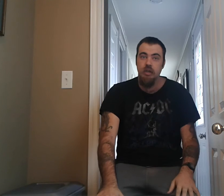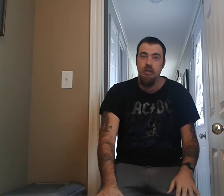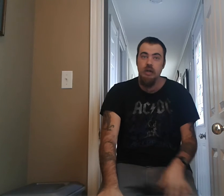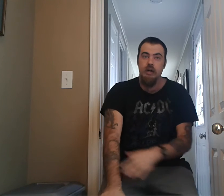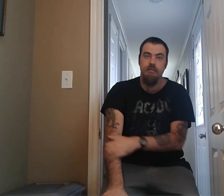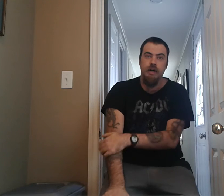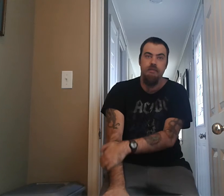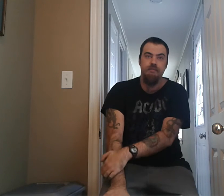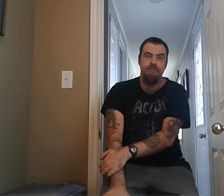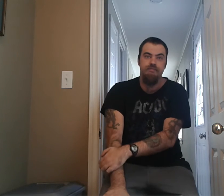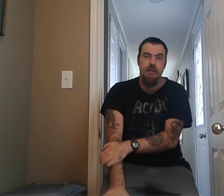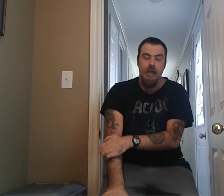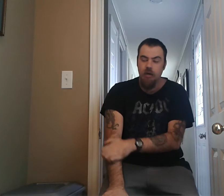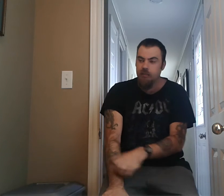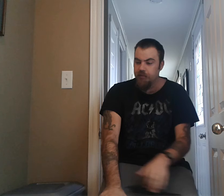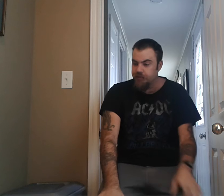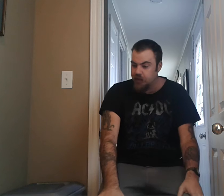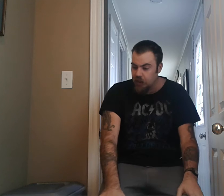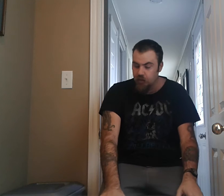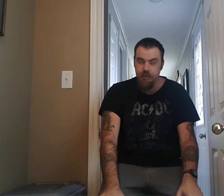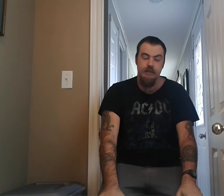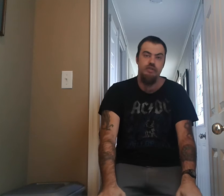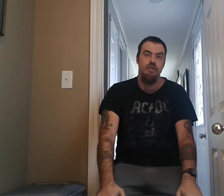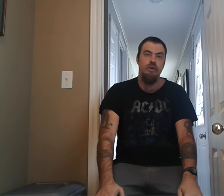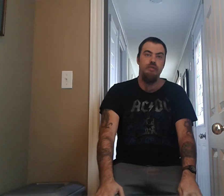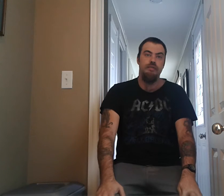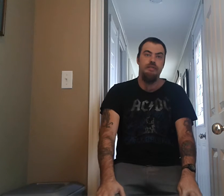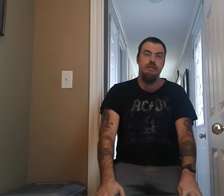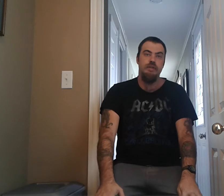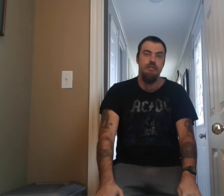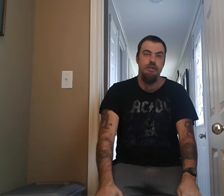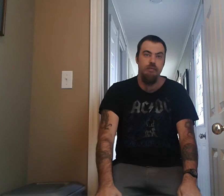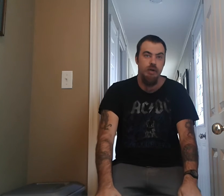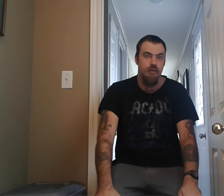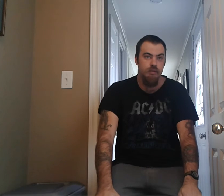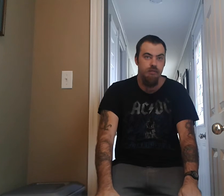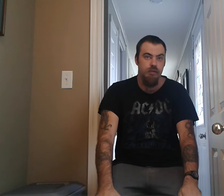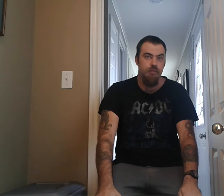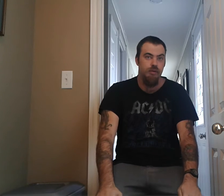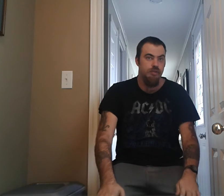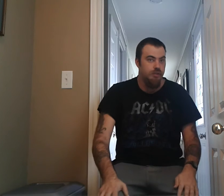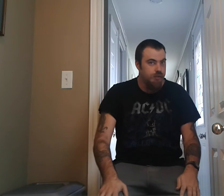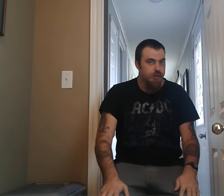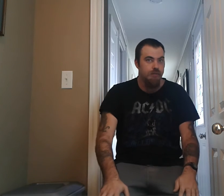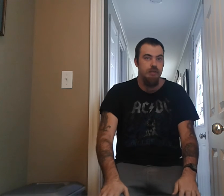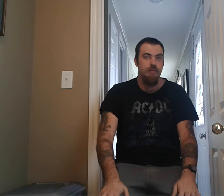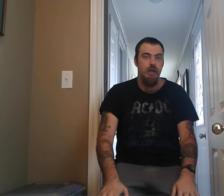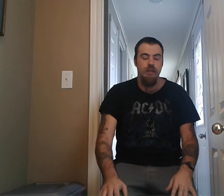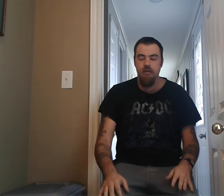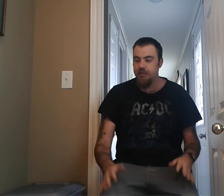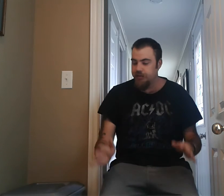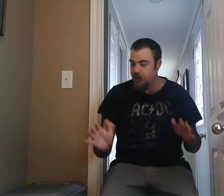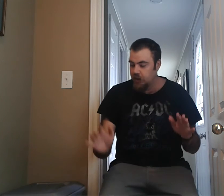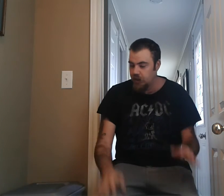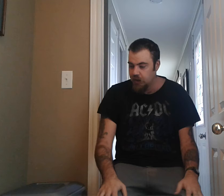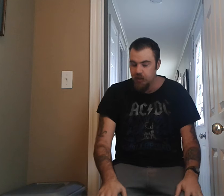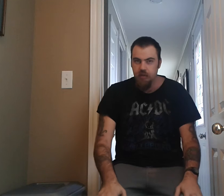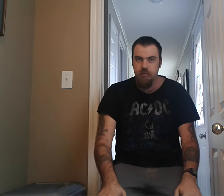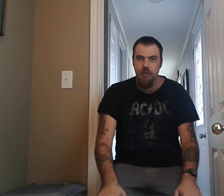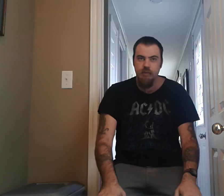of, um, albums, you know, they had two out in 73, one in 74, two in 75. That was pretty much, you